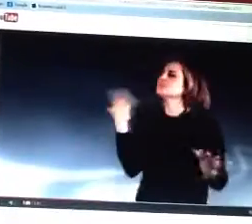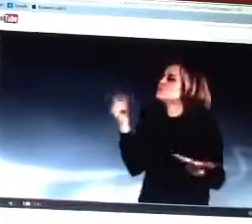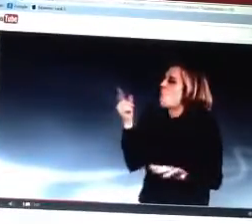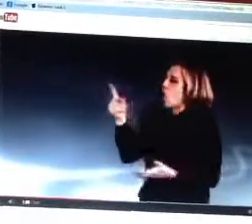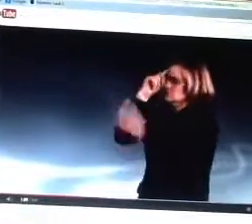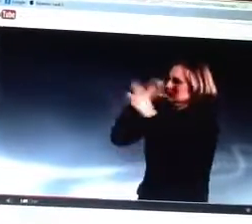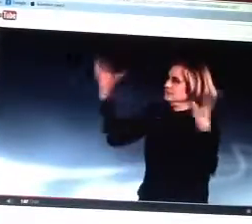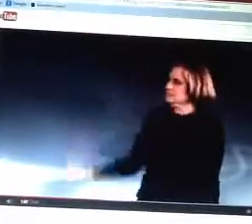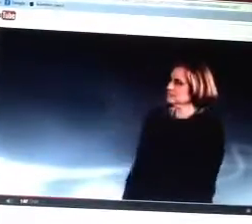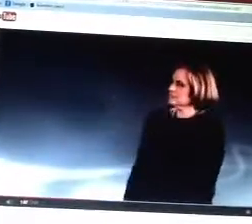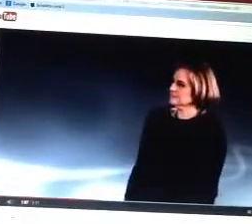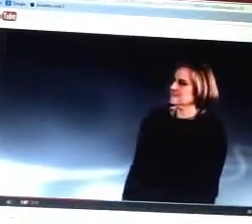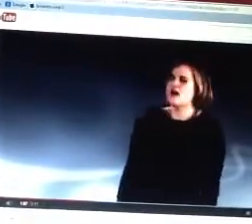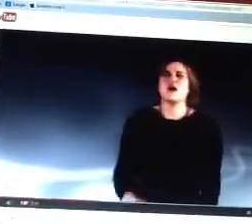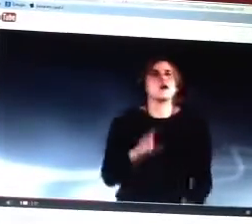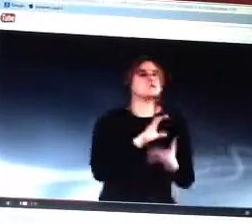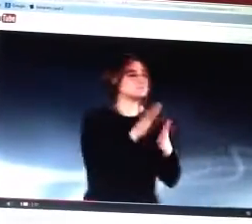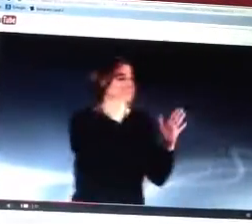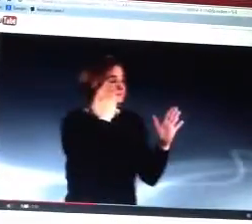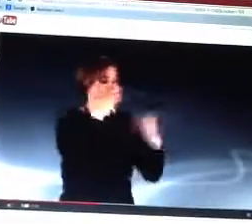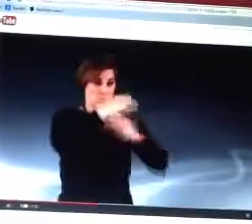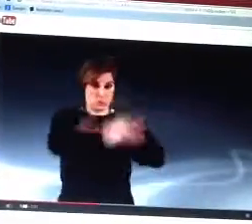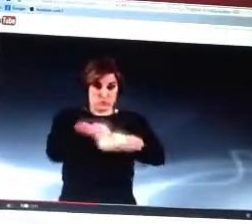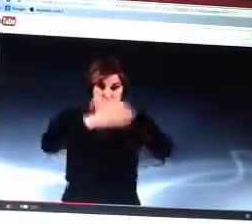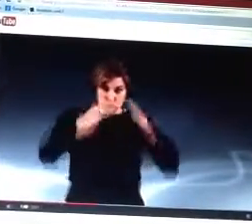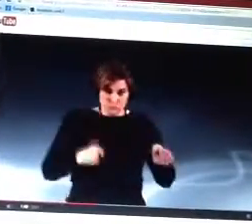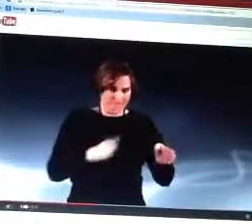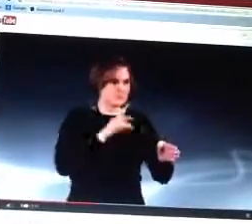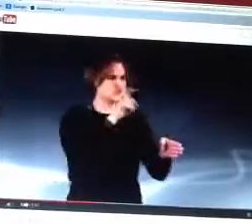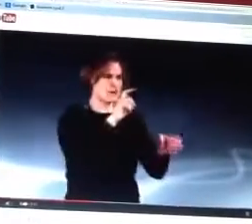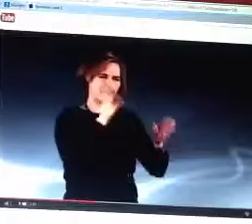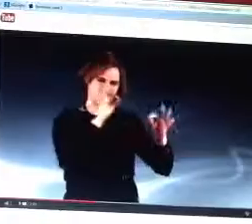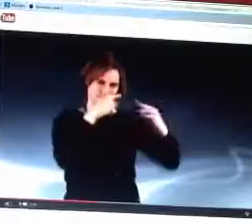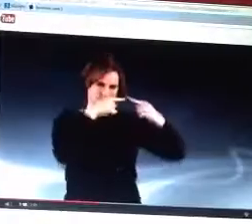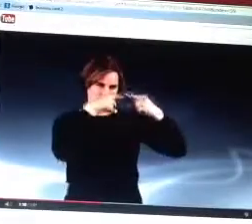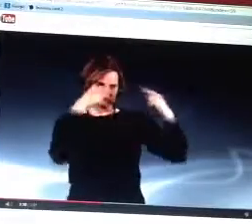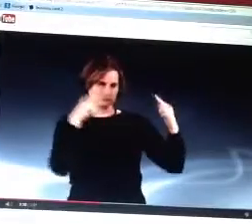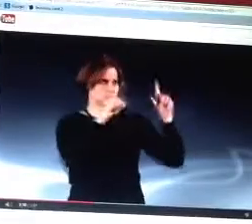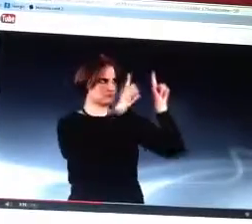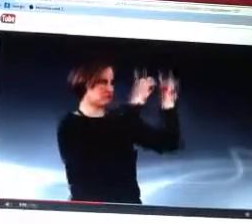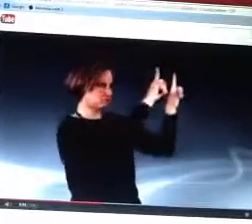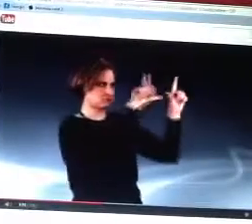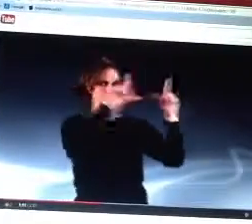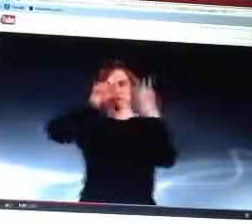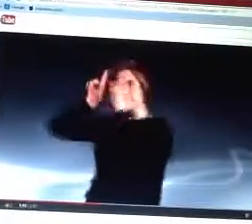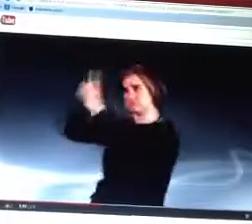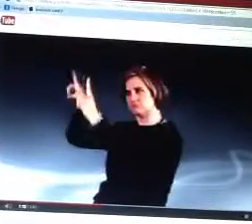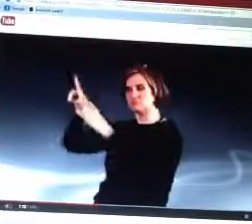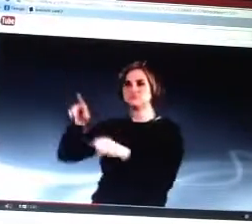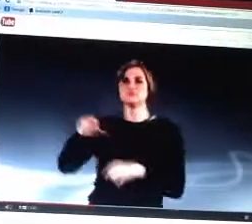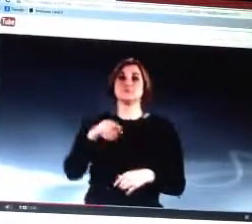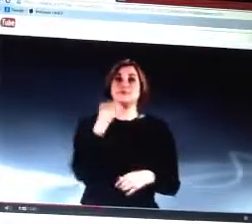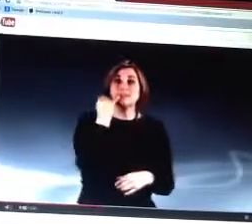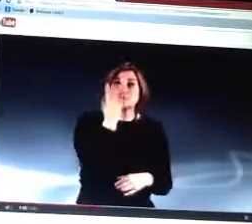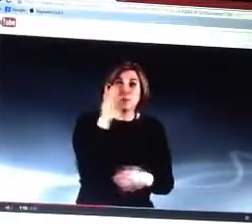And all the pictures, he didn't like them. And I was like, okay, well, what are you envision? And he said, maybe a box picture, a small one to the left or